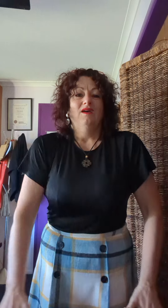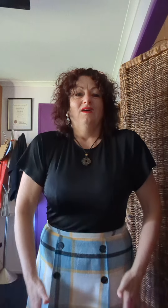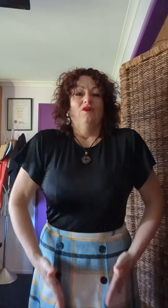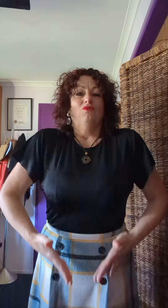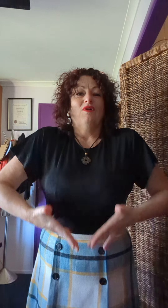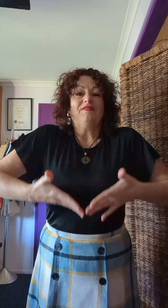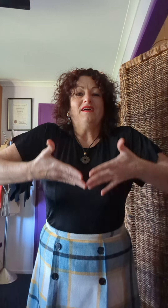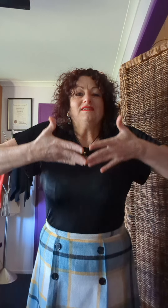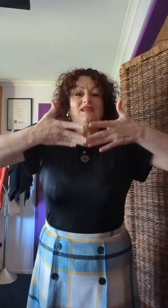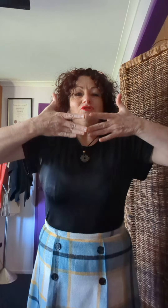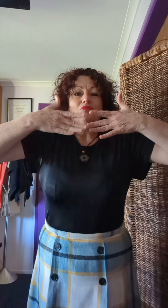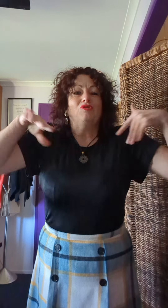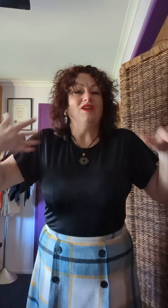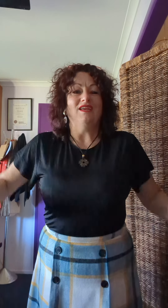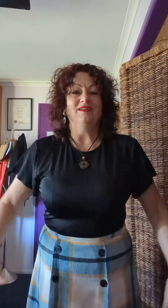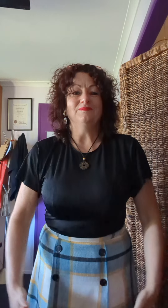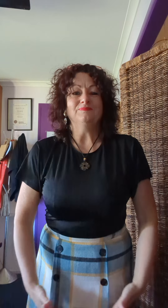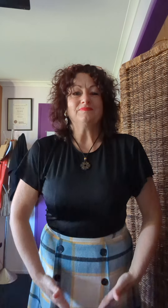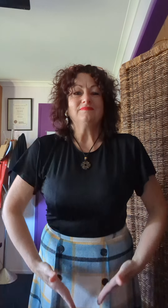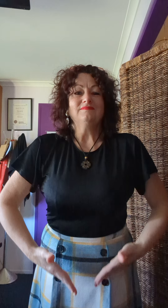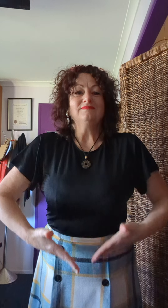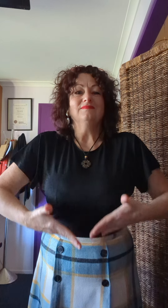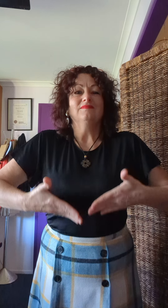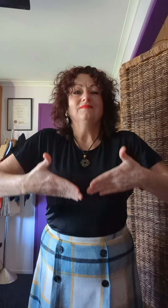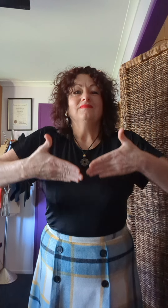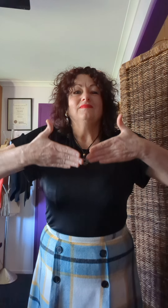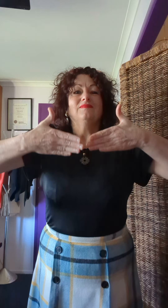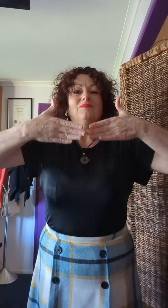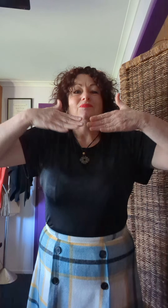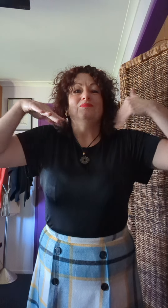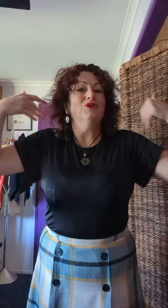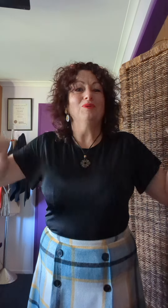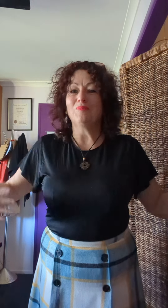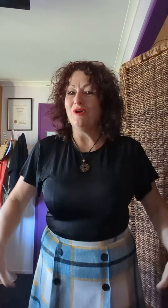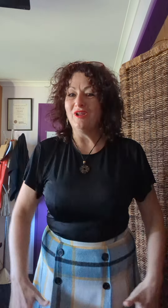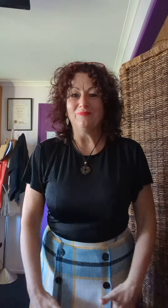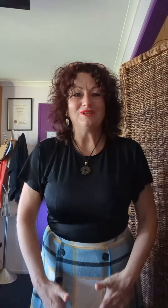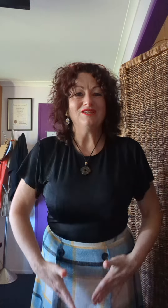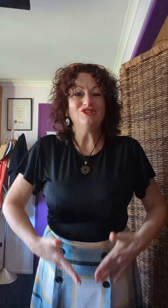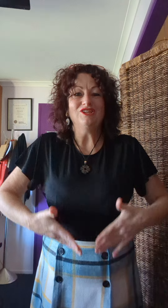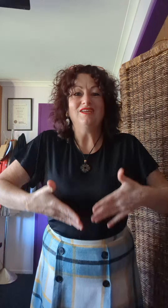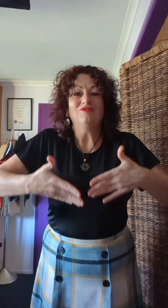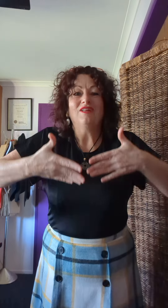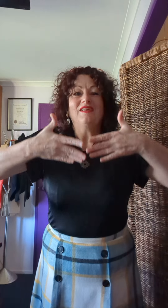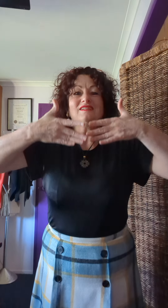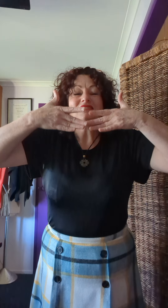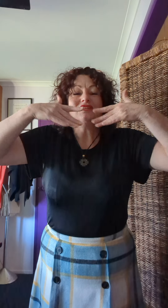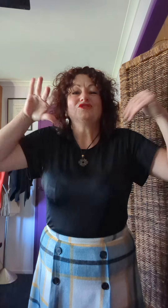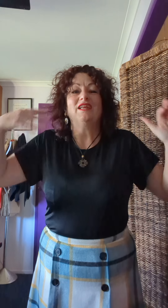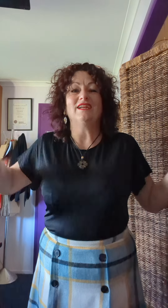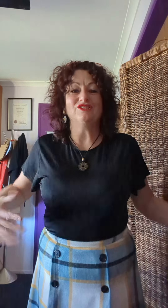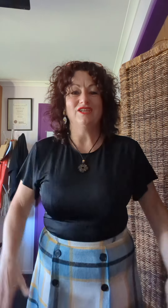Run that central meridian, pubic bone up to the chin, run that central energy.